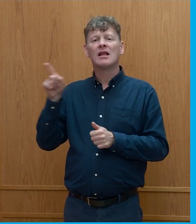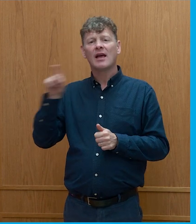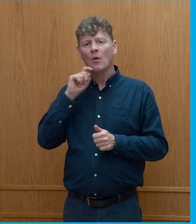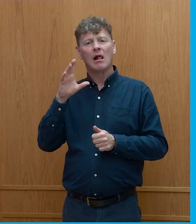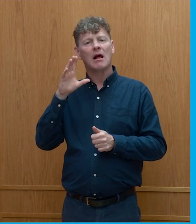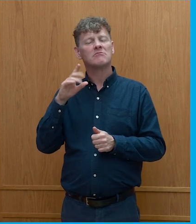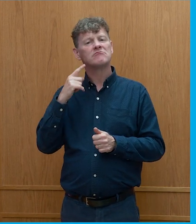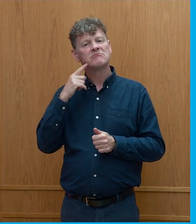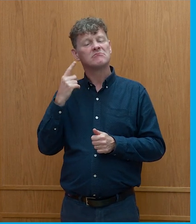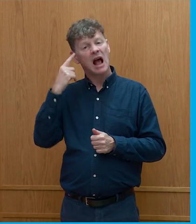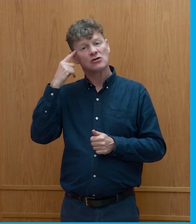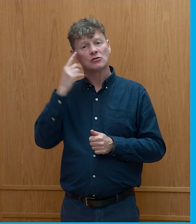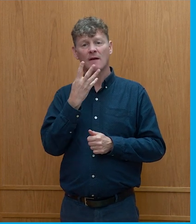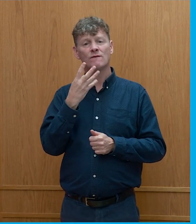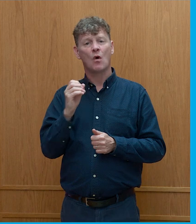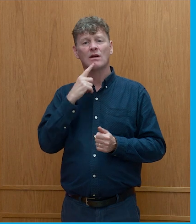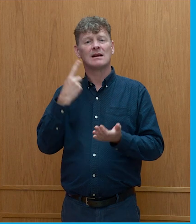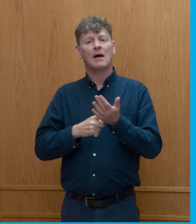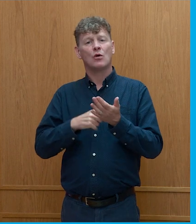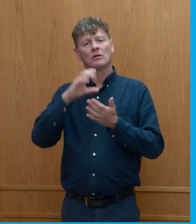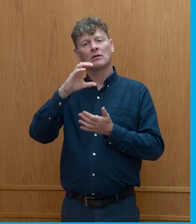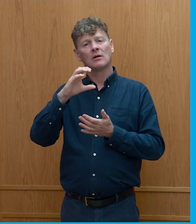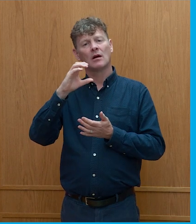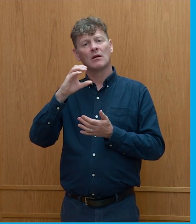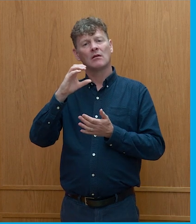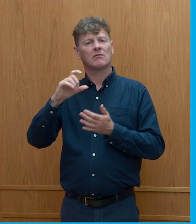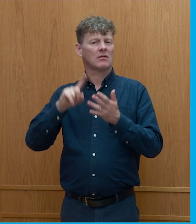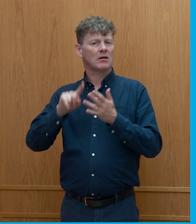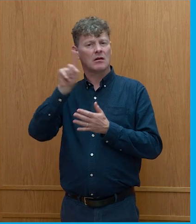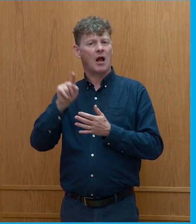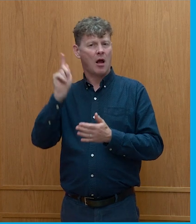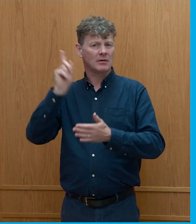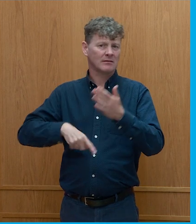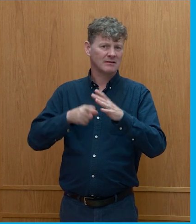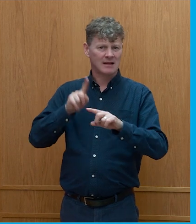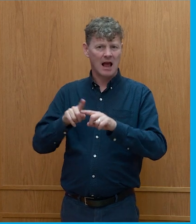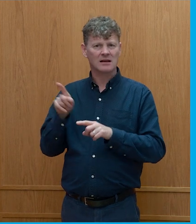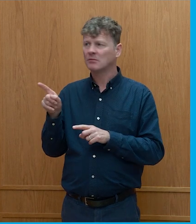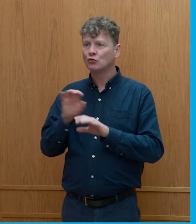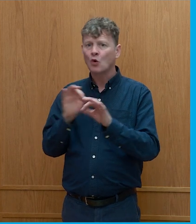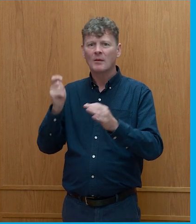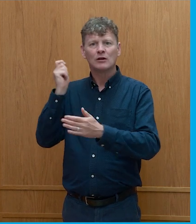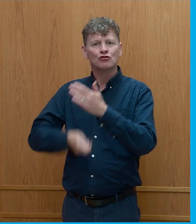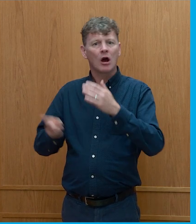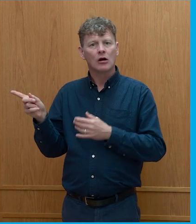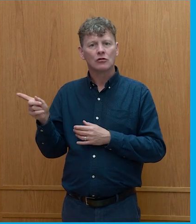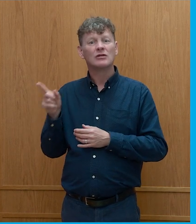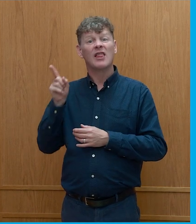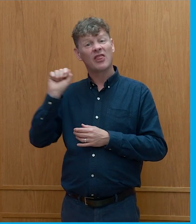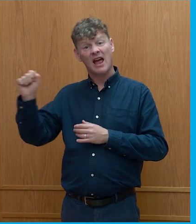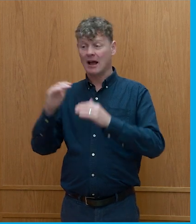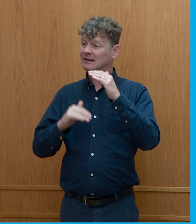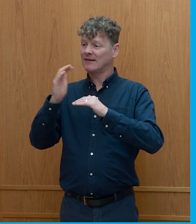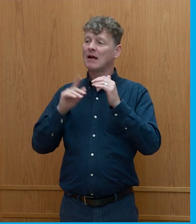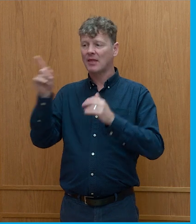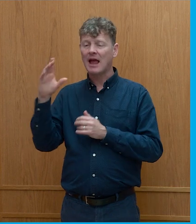tax um you know and but they but no most people aren't charging them but they they predicate all new developments on the assumption